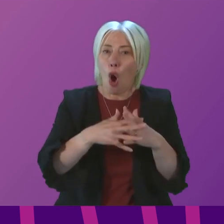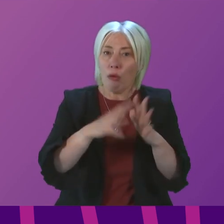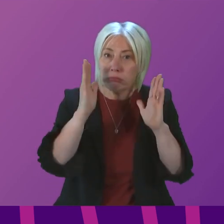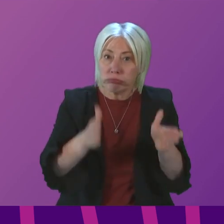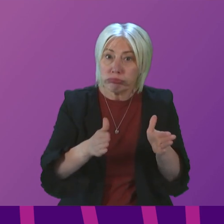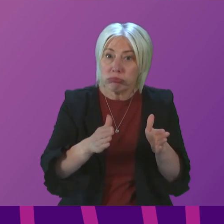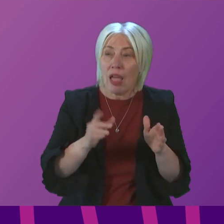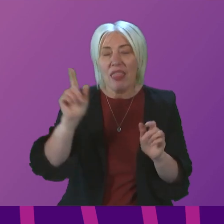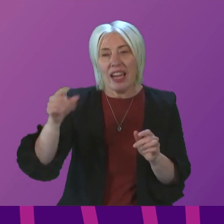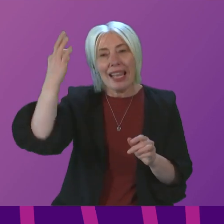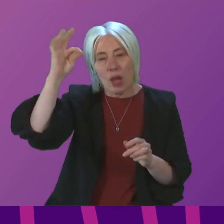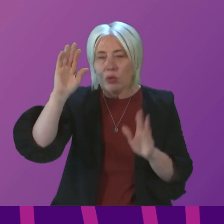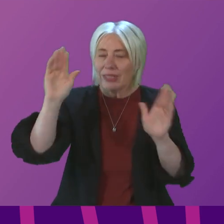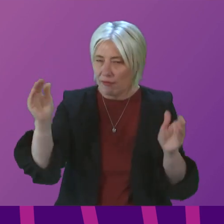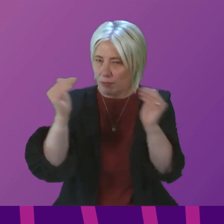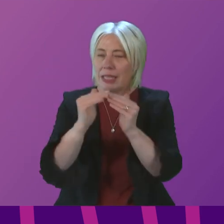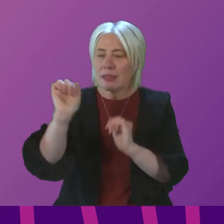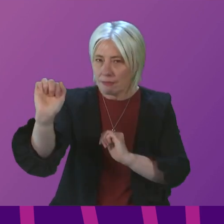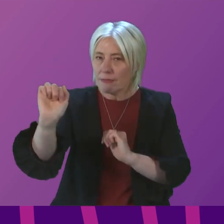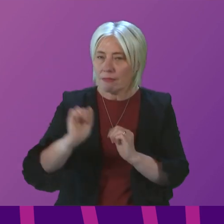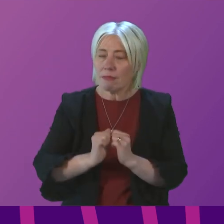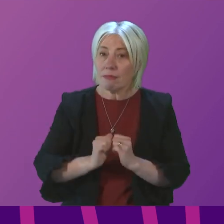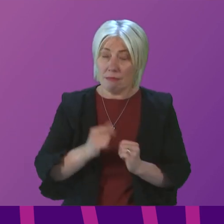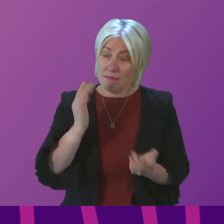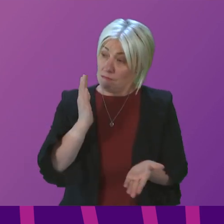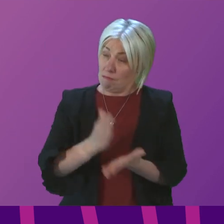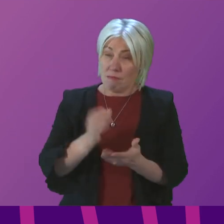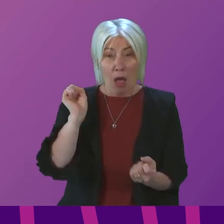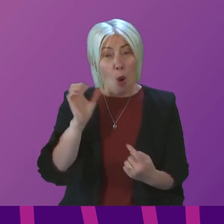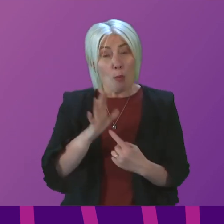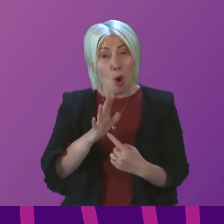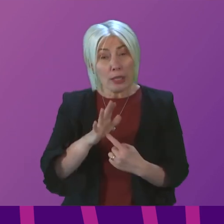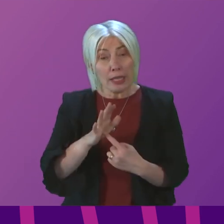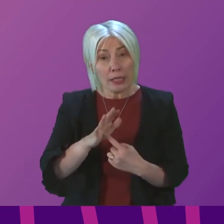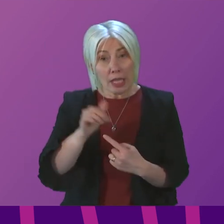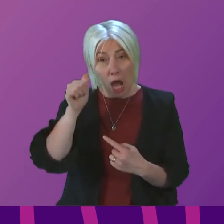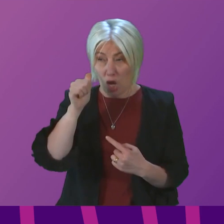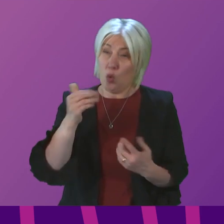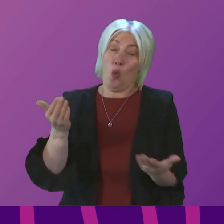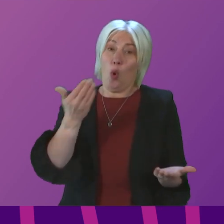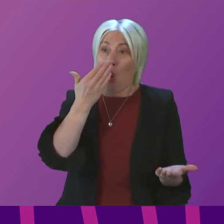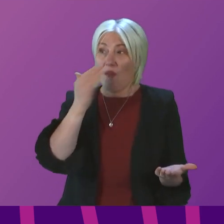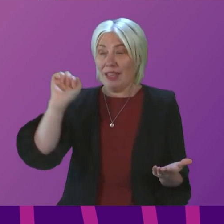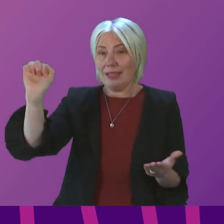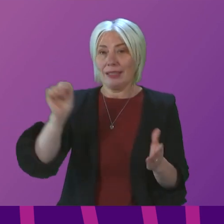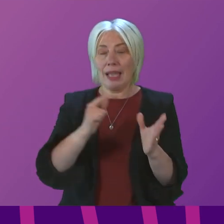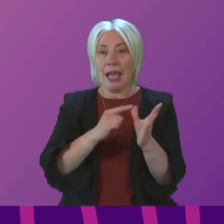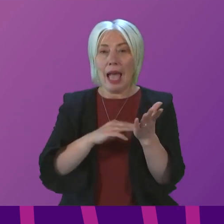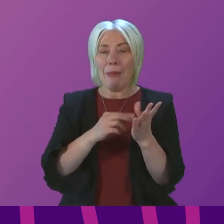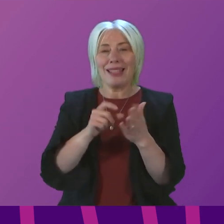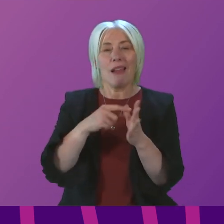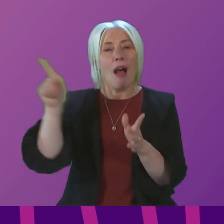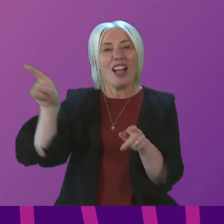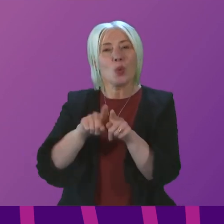be met by councils. I consider this to be really important, as I know, for obvious reasons, Amanda does. I want to